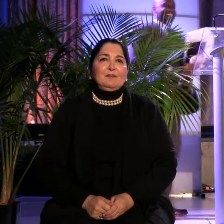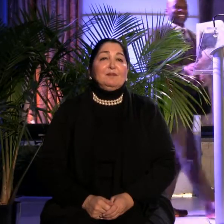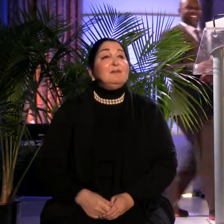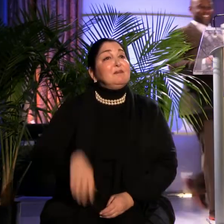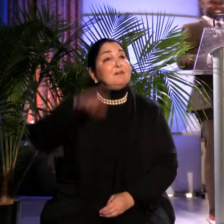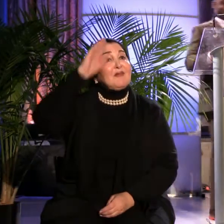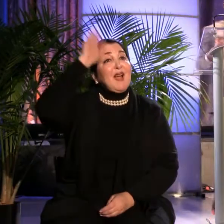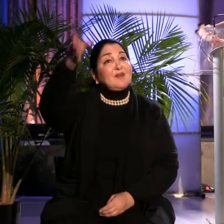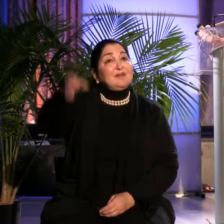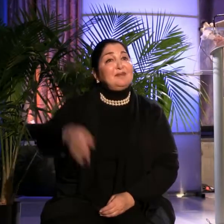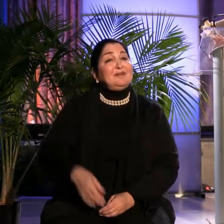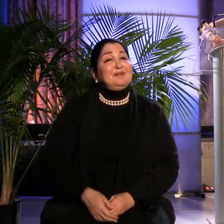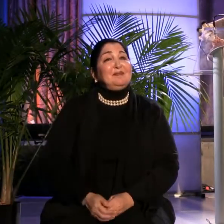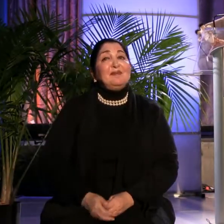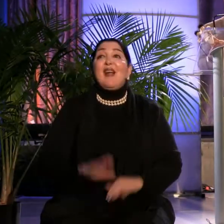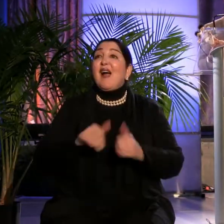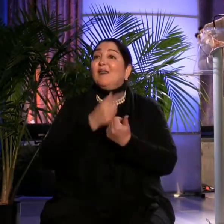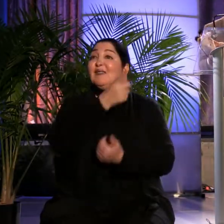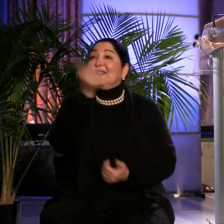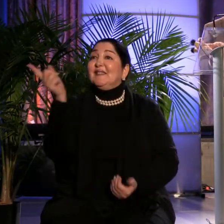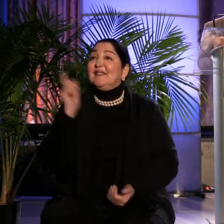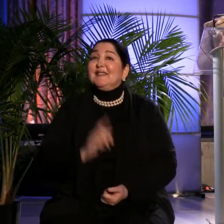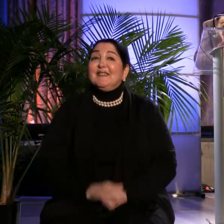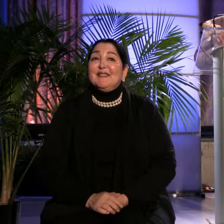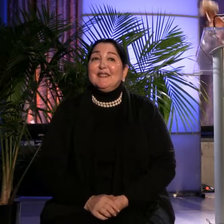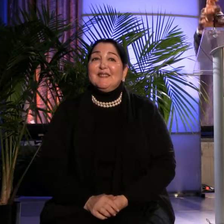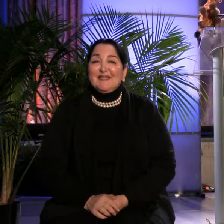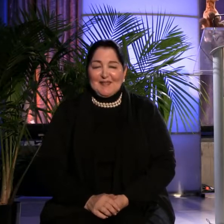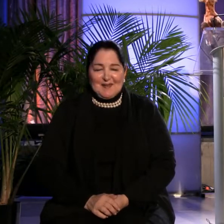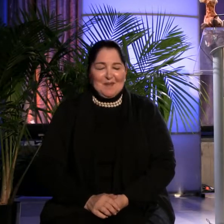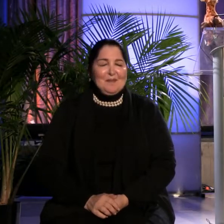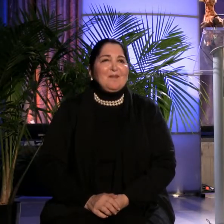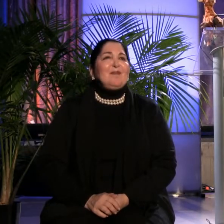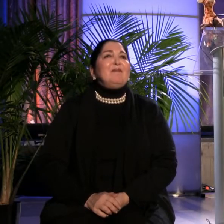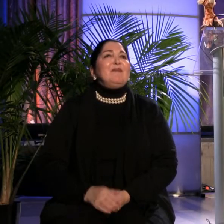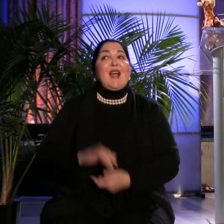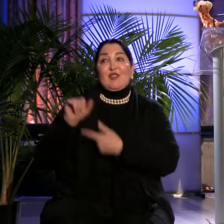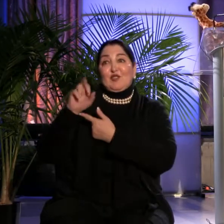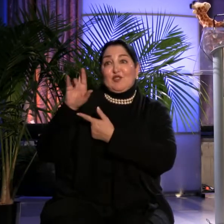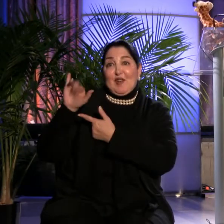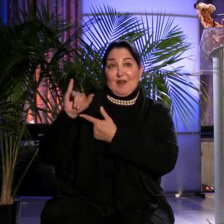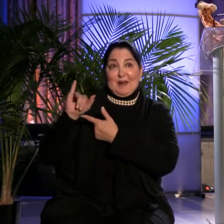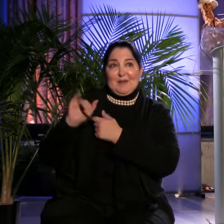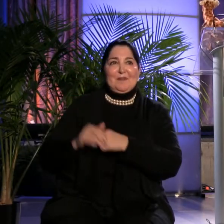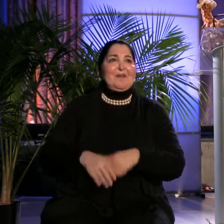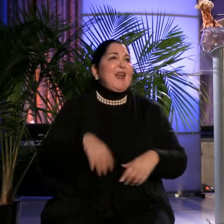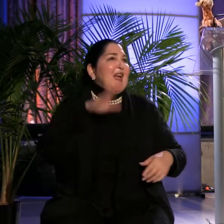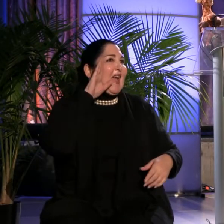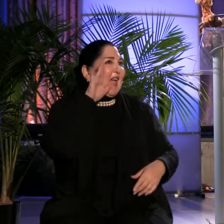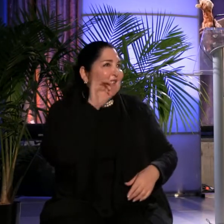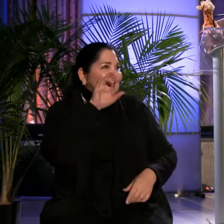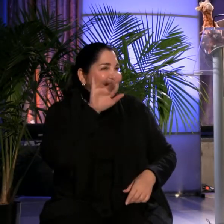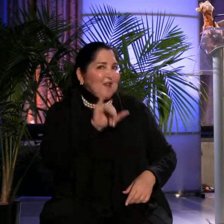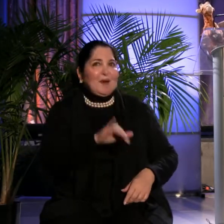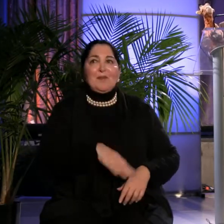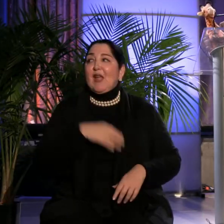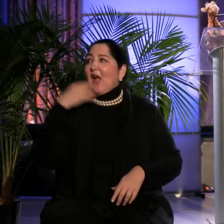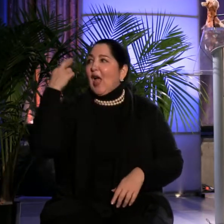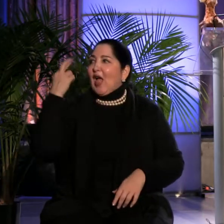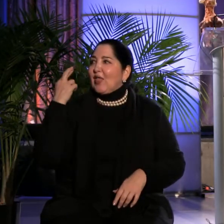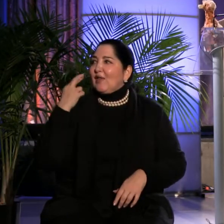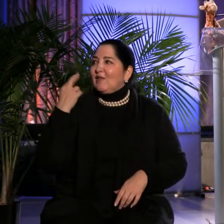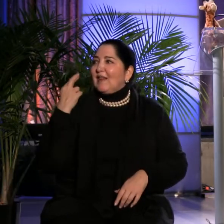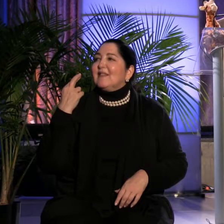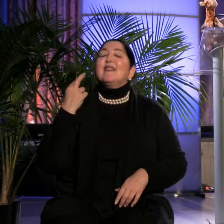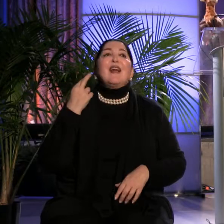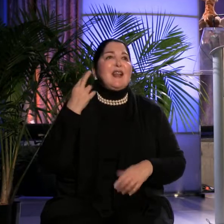Hi. Hi. How we doing? Good. This is Jerry. Hey, Jerry. The reason why Jerry is up here is